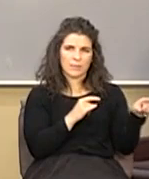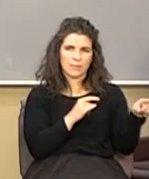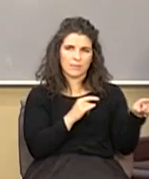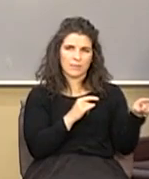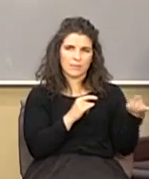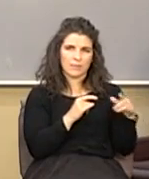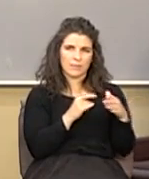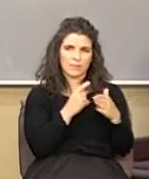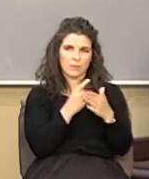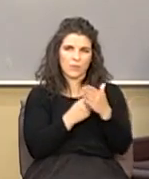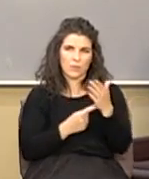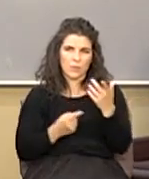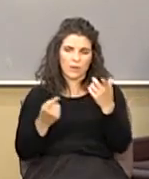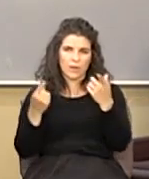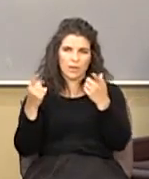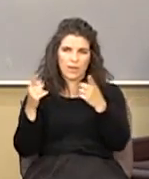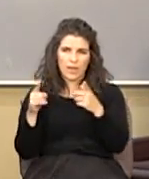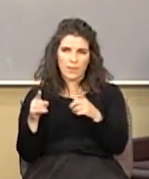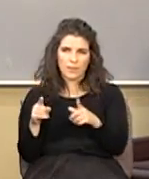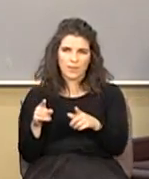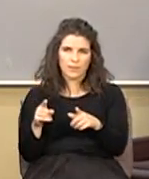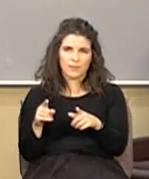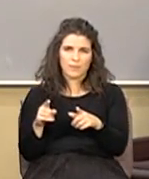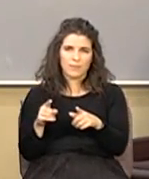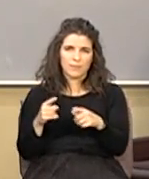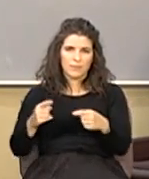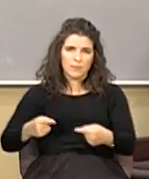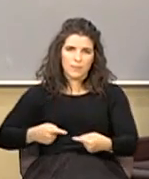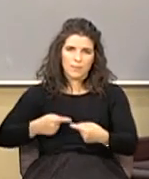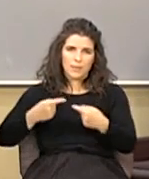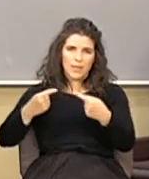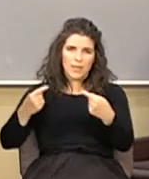what happens is pain